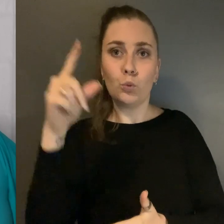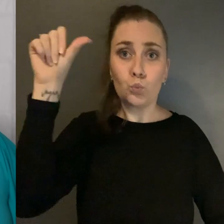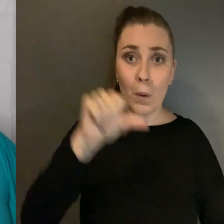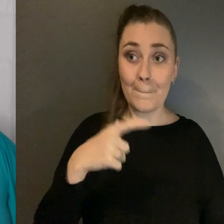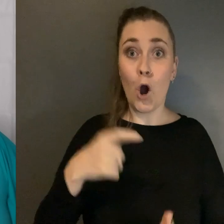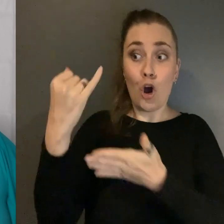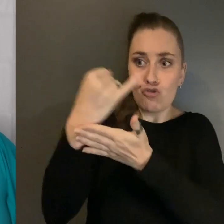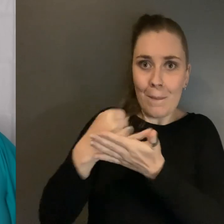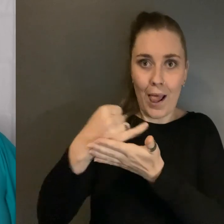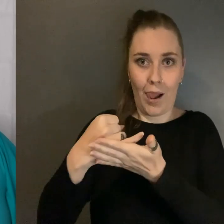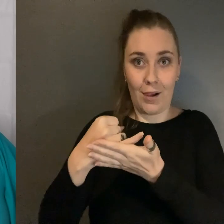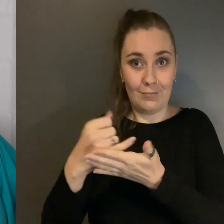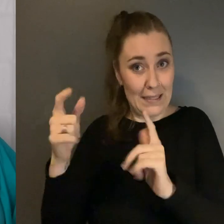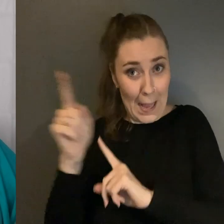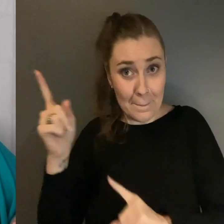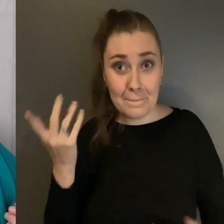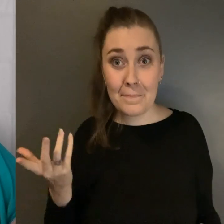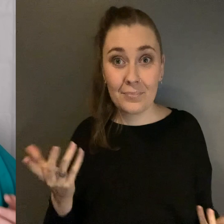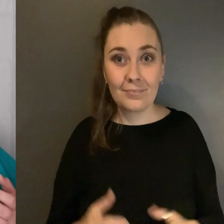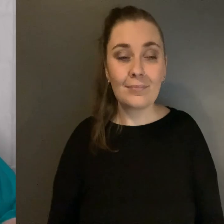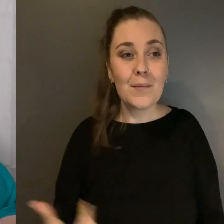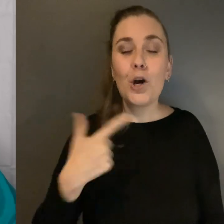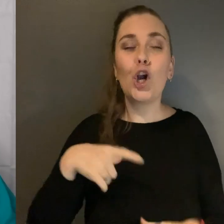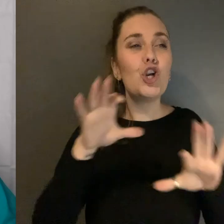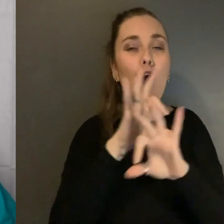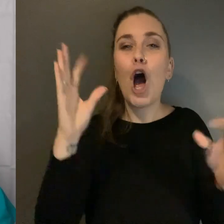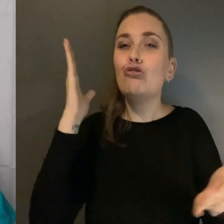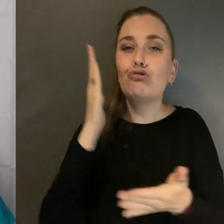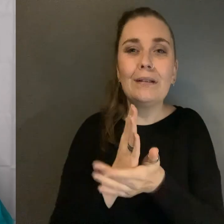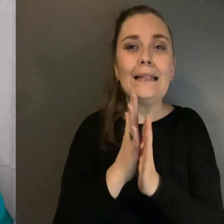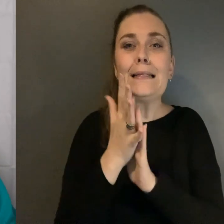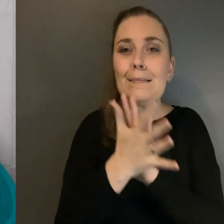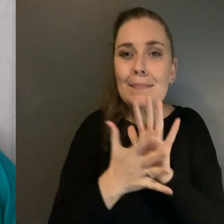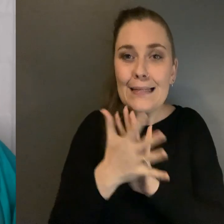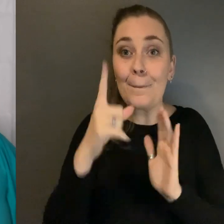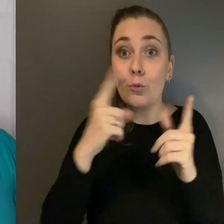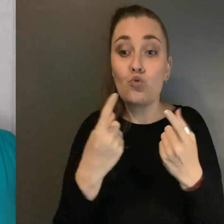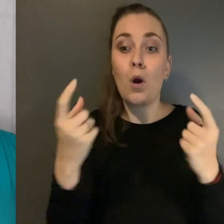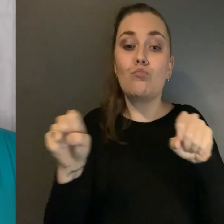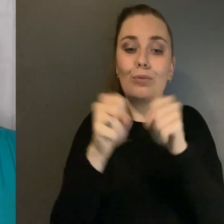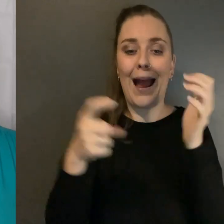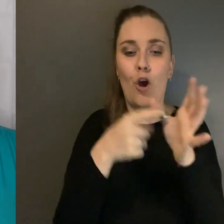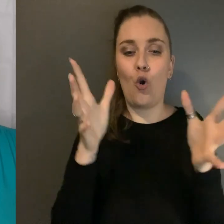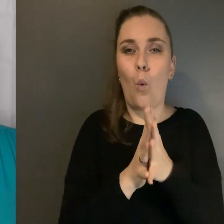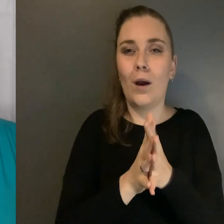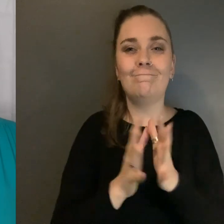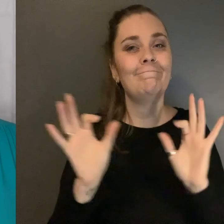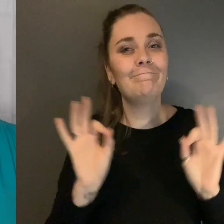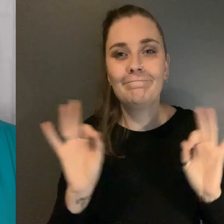criminals Because they don't really mean people who break the law Everyone